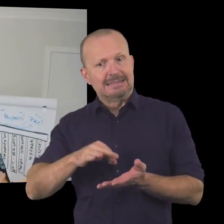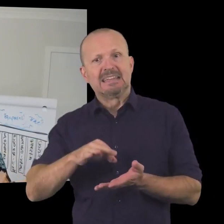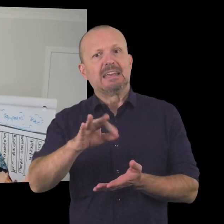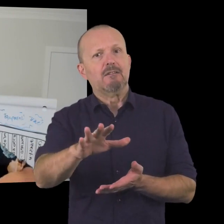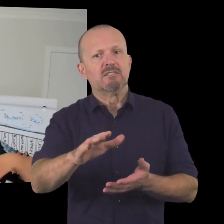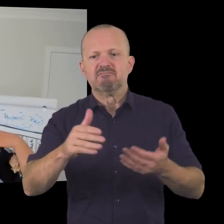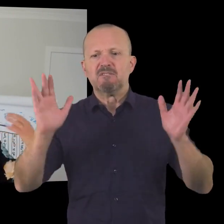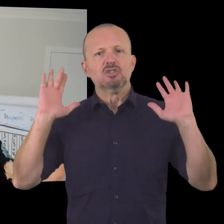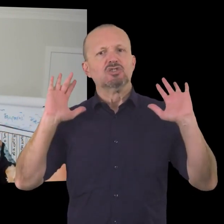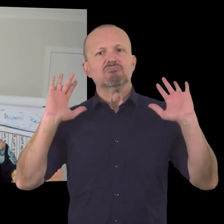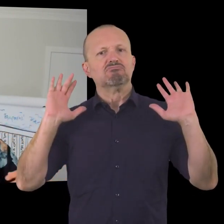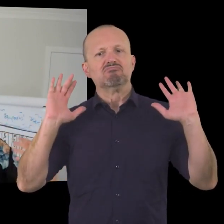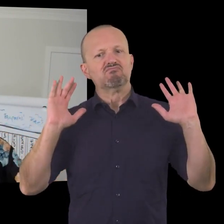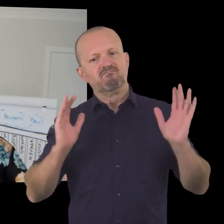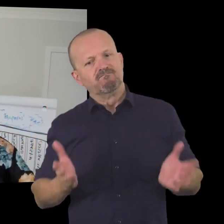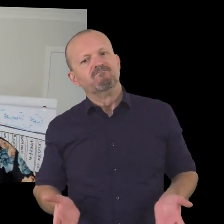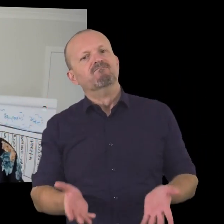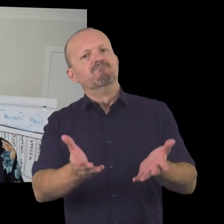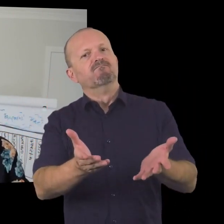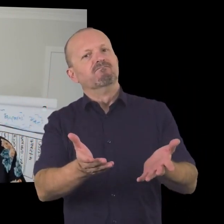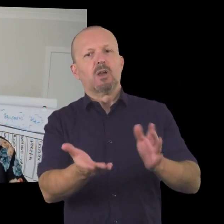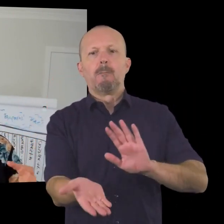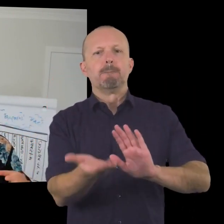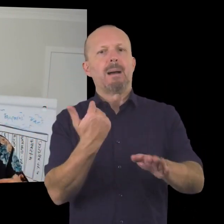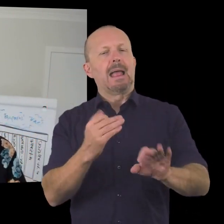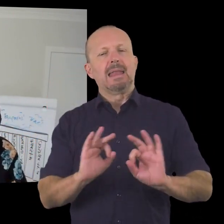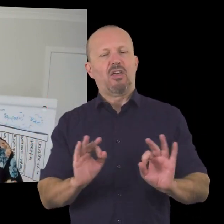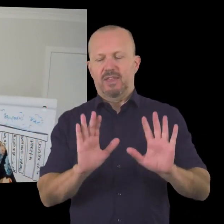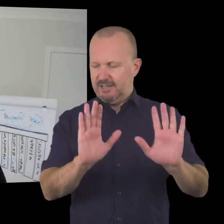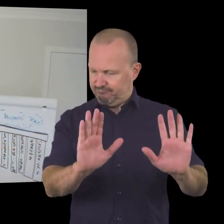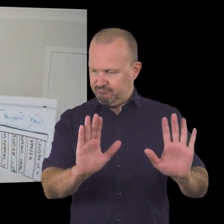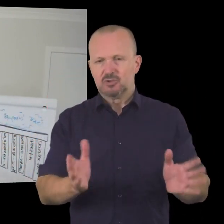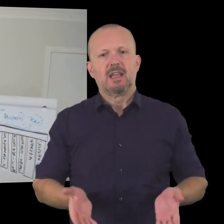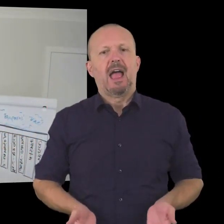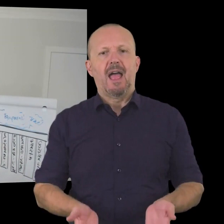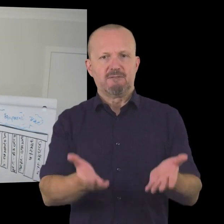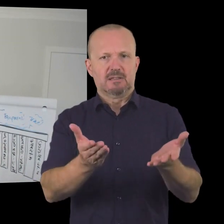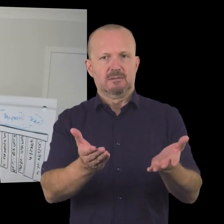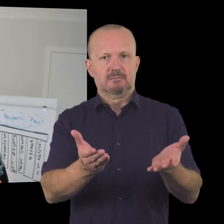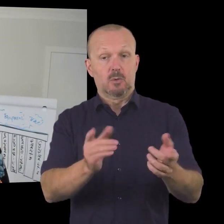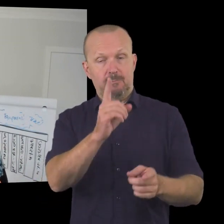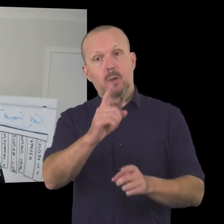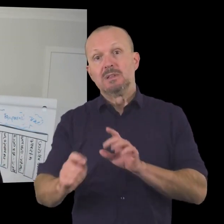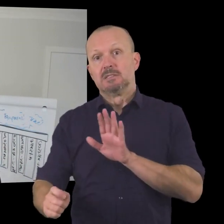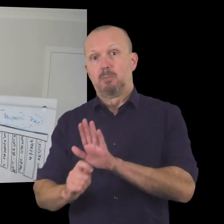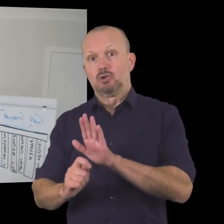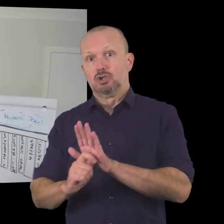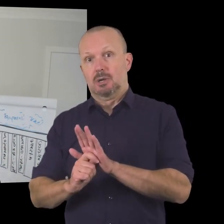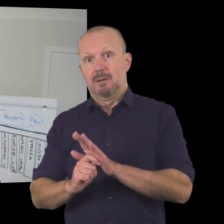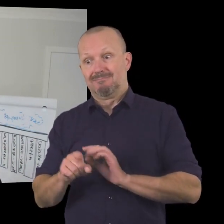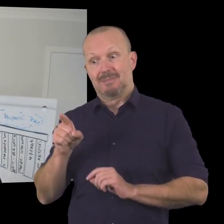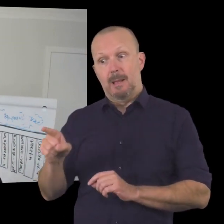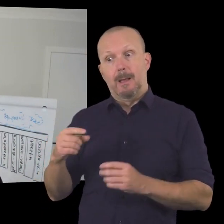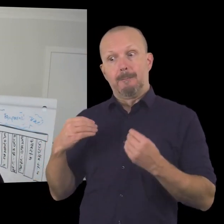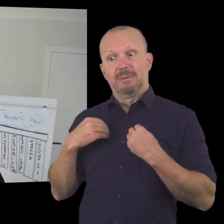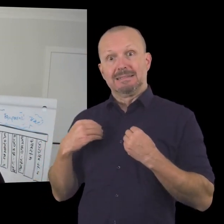no strings attached i love what you do i'd like to help you make it happen with sponsorship the business always has an